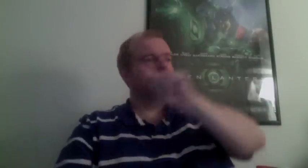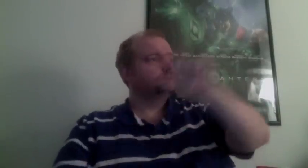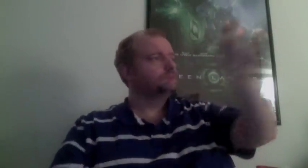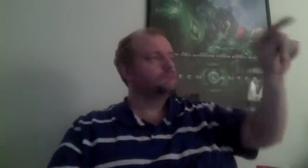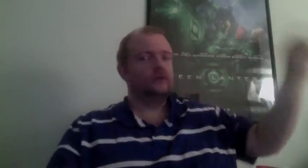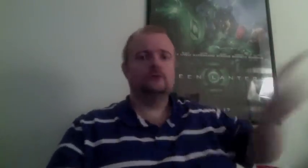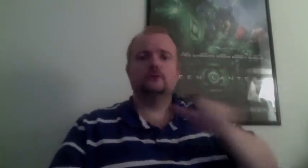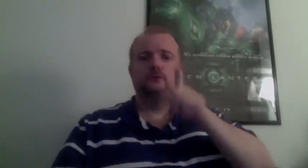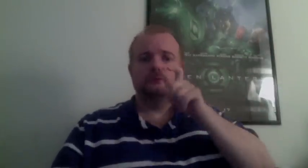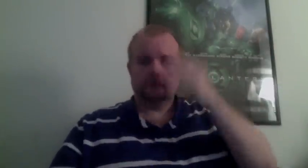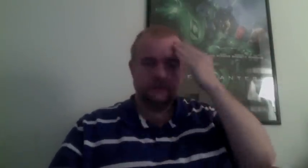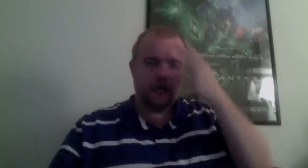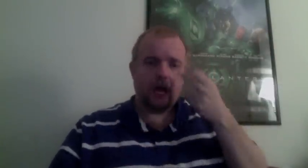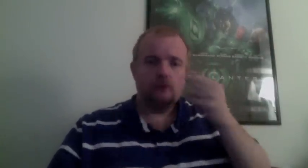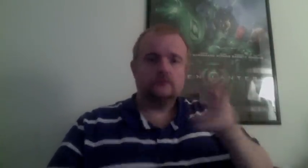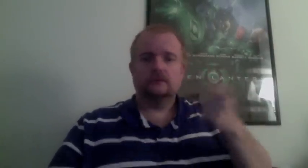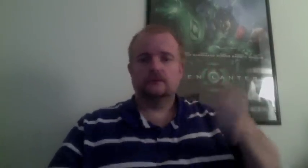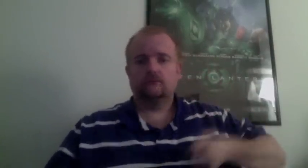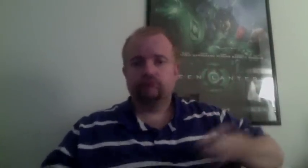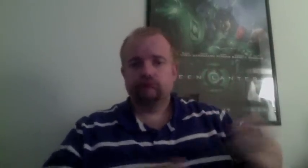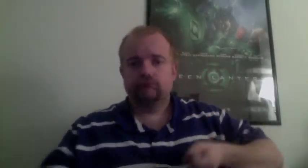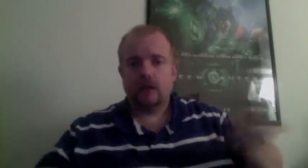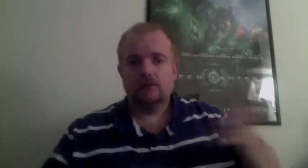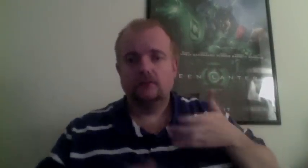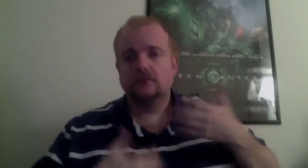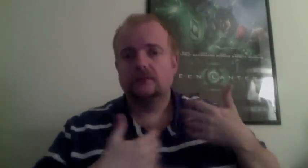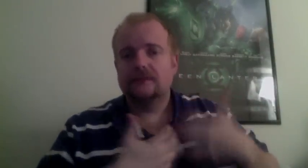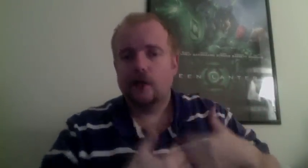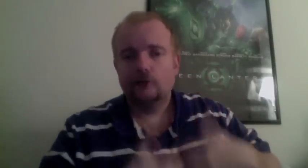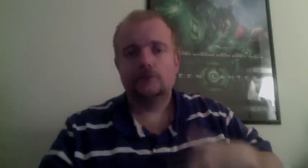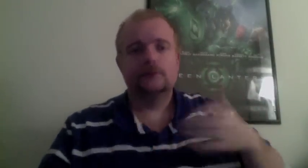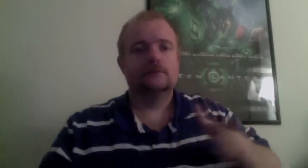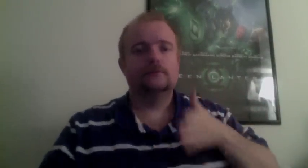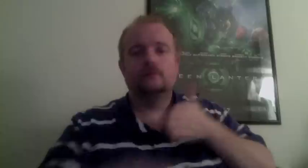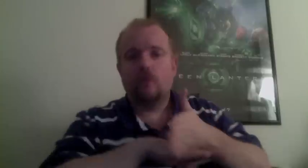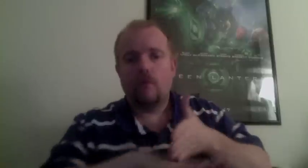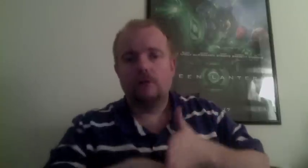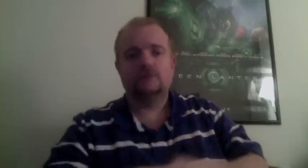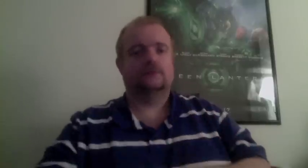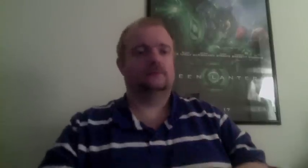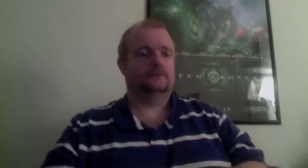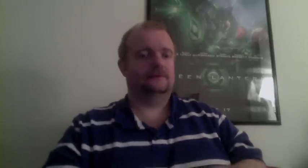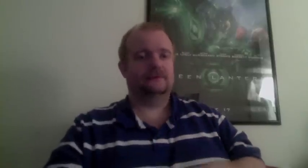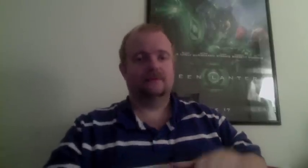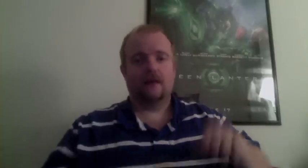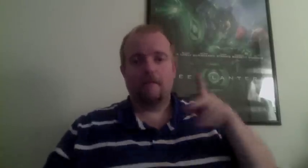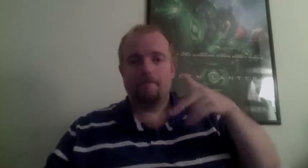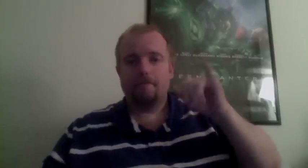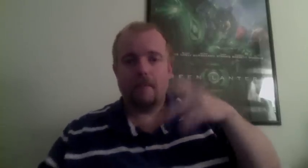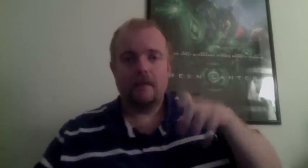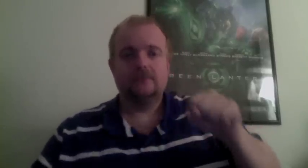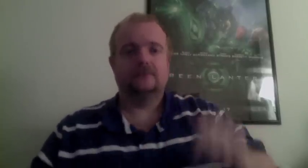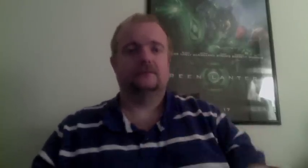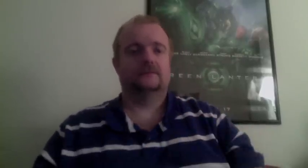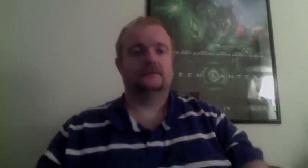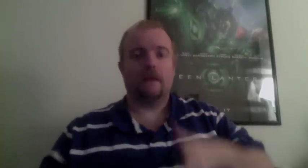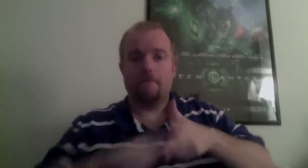The F-35 will be the first truly stealth aircraft that the U.S. Navy's going to have on